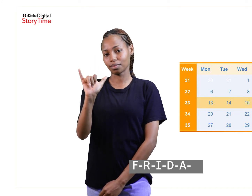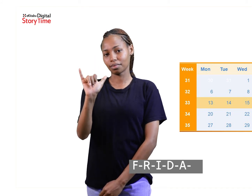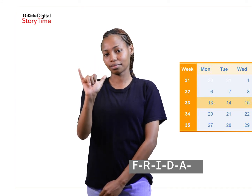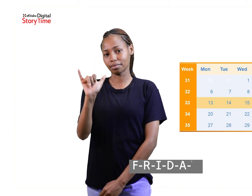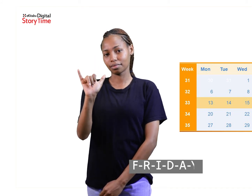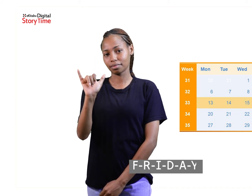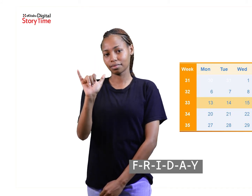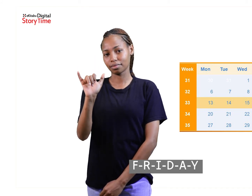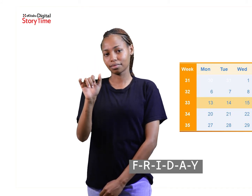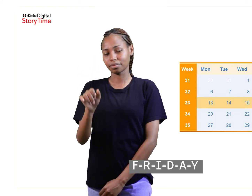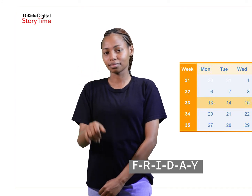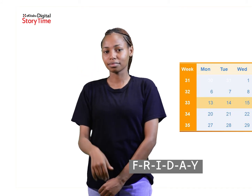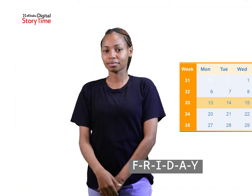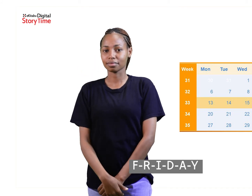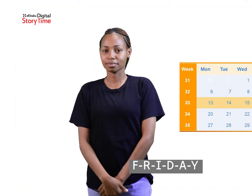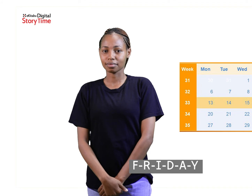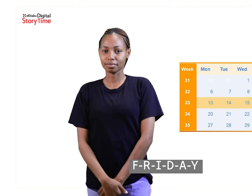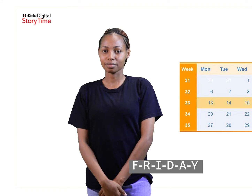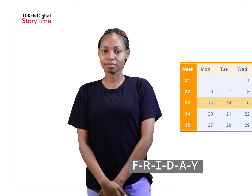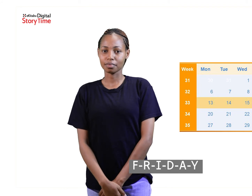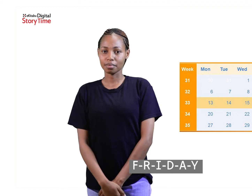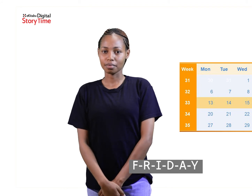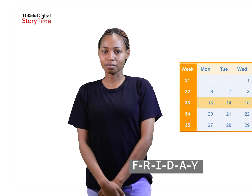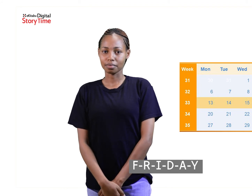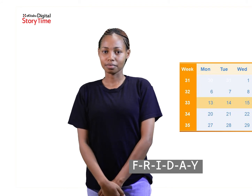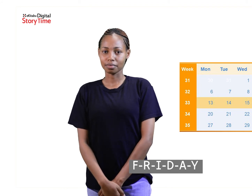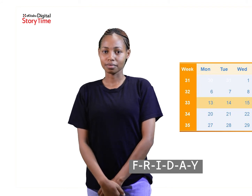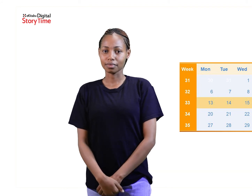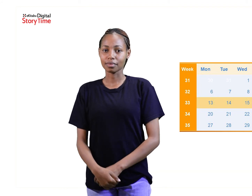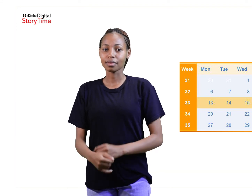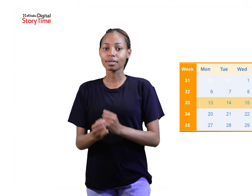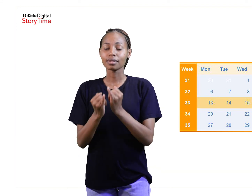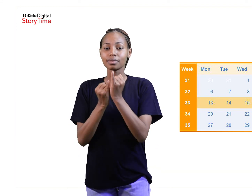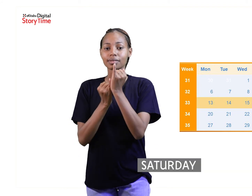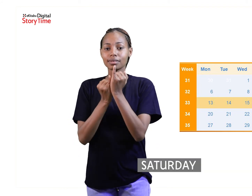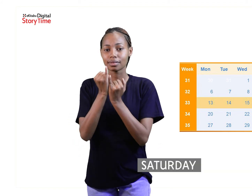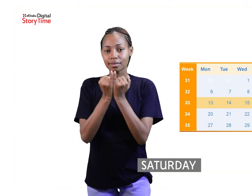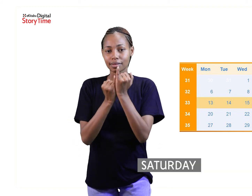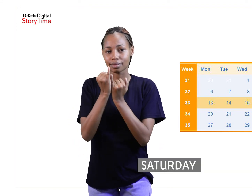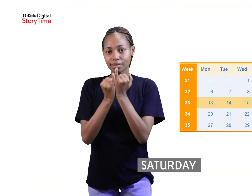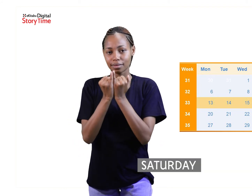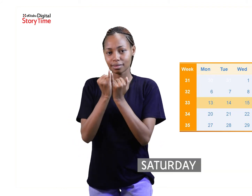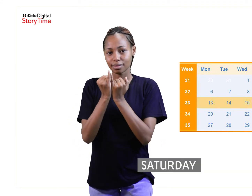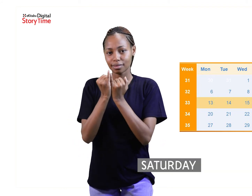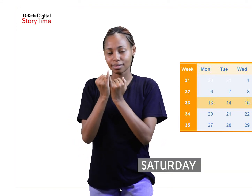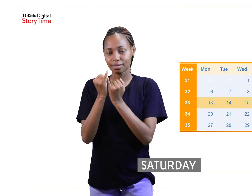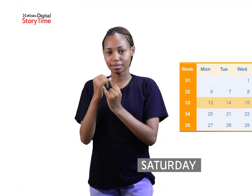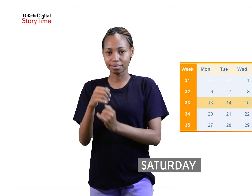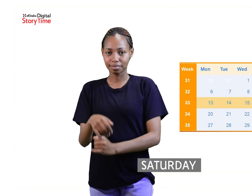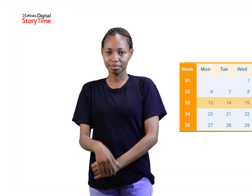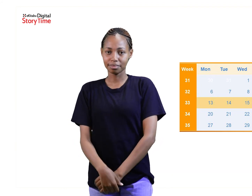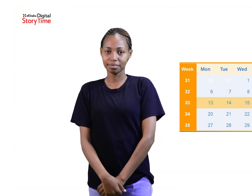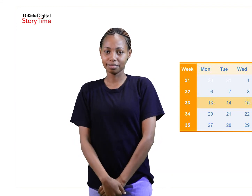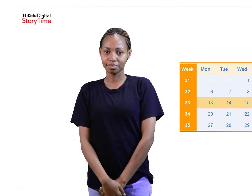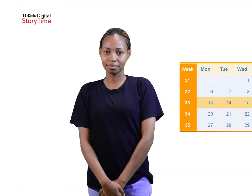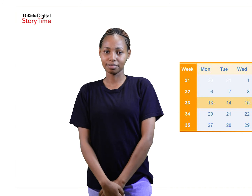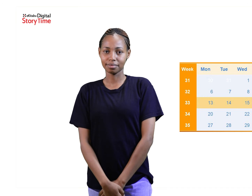-y t-r t-r t-u-i-d